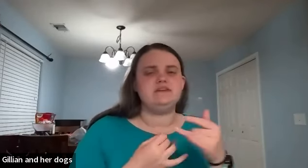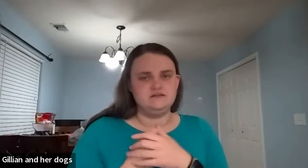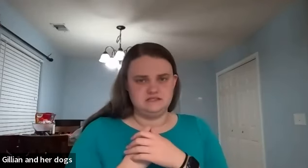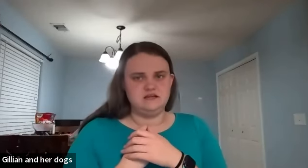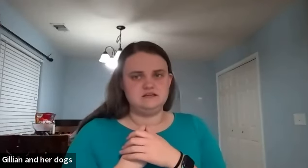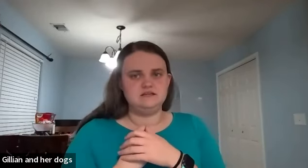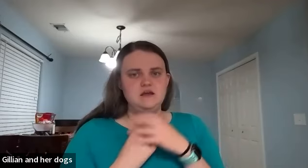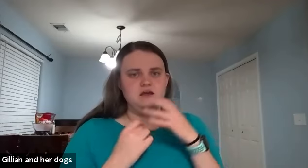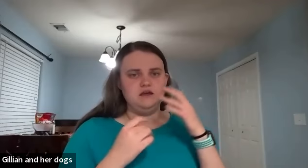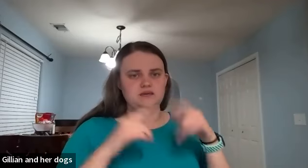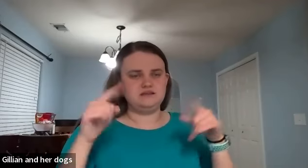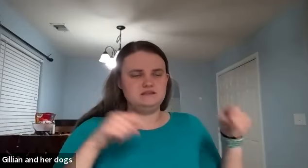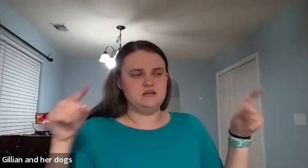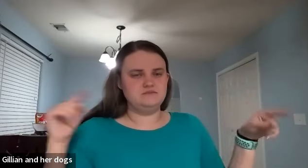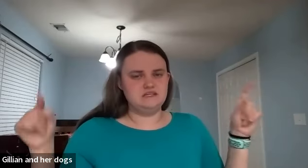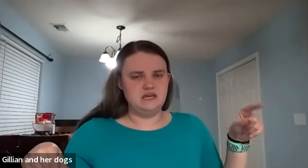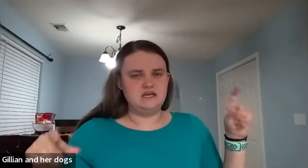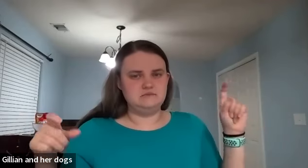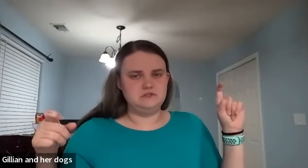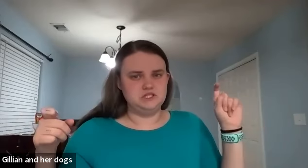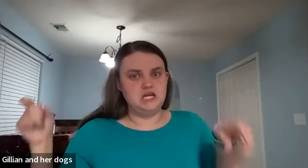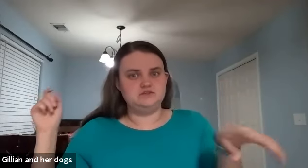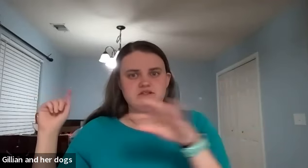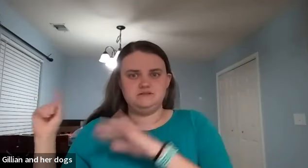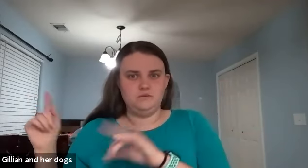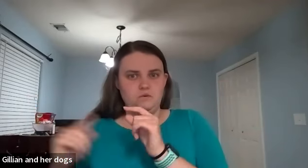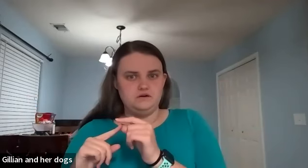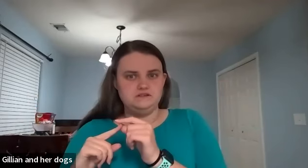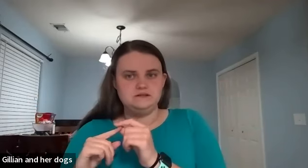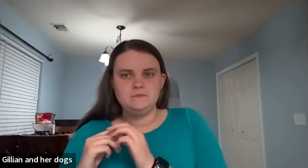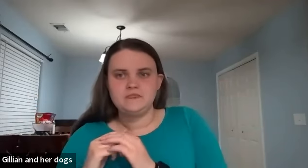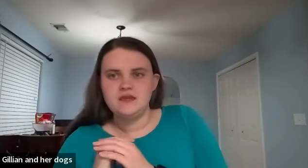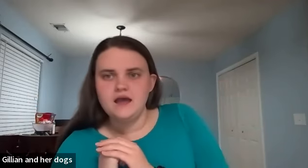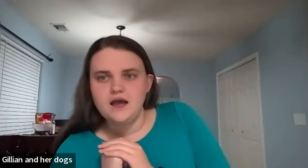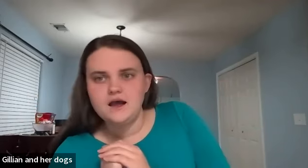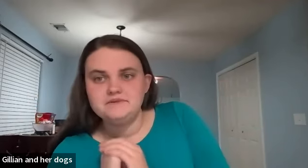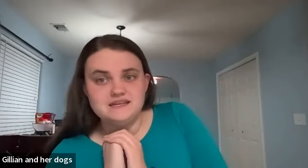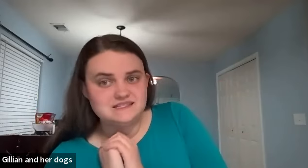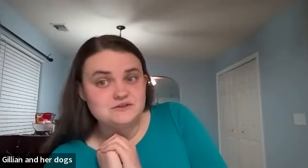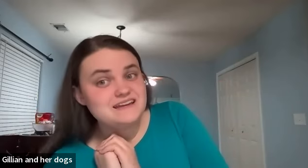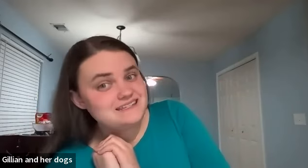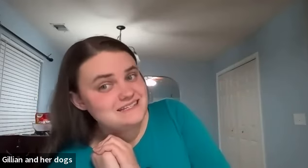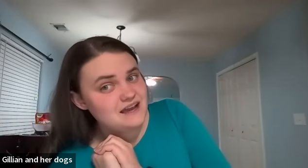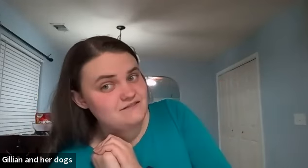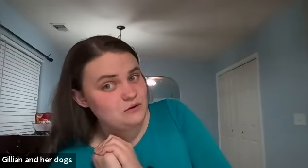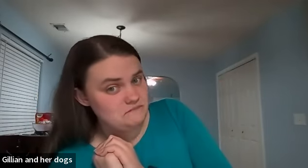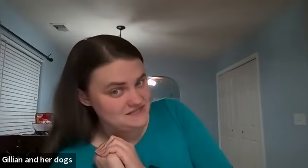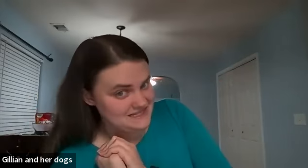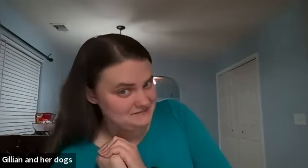like the house is nice because sometimes it can change with different words um yes so there is a sign for busy